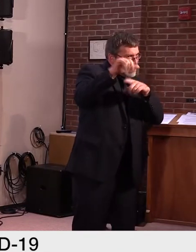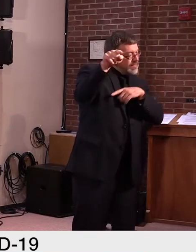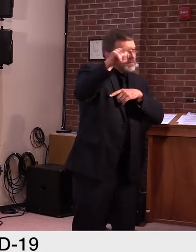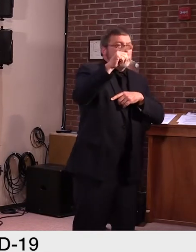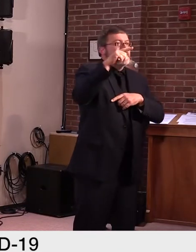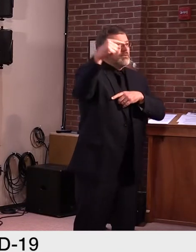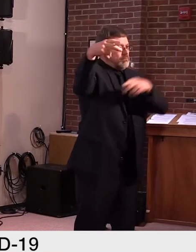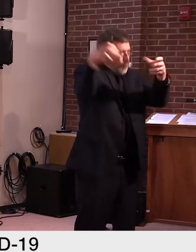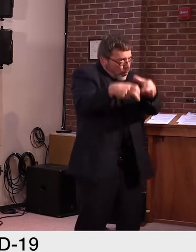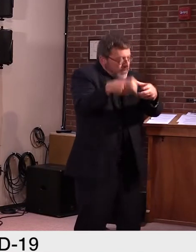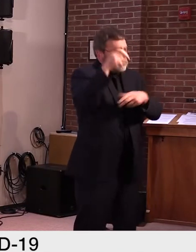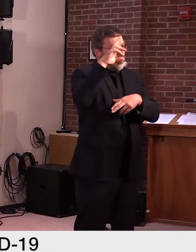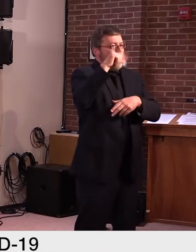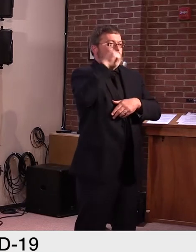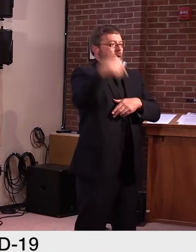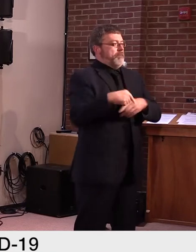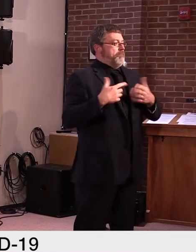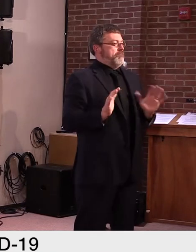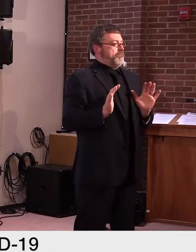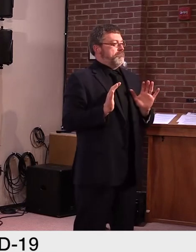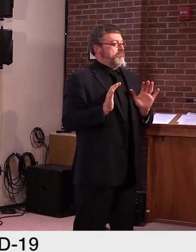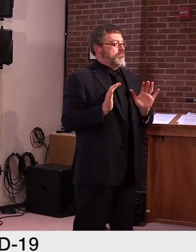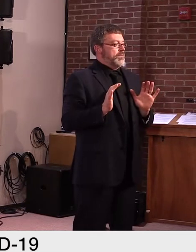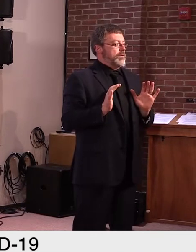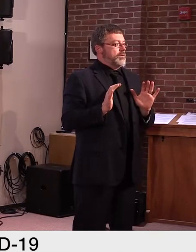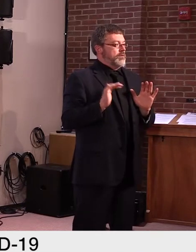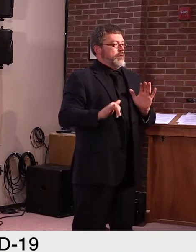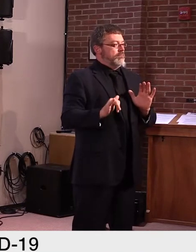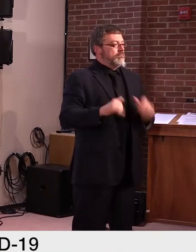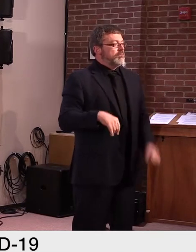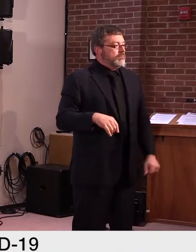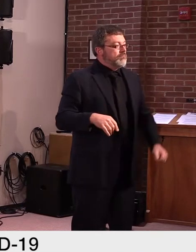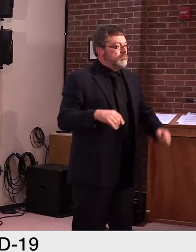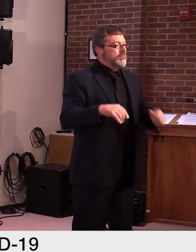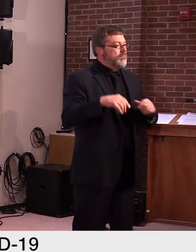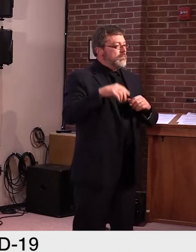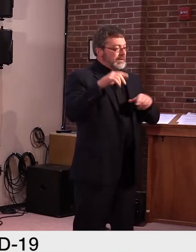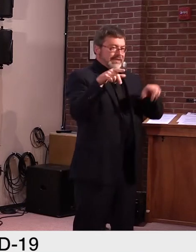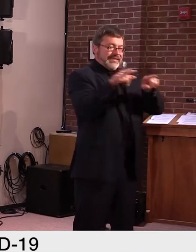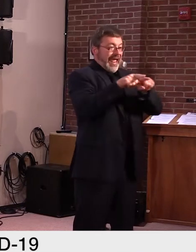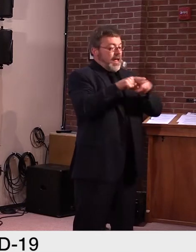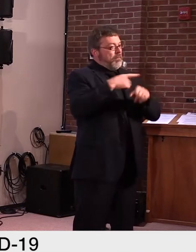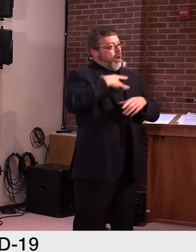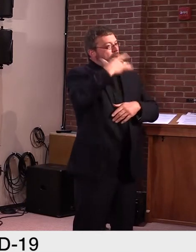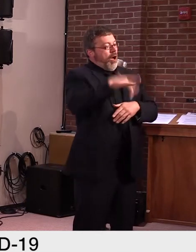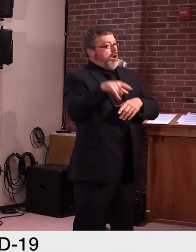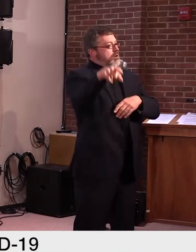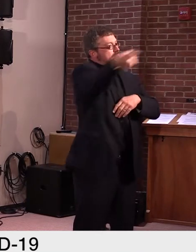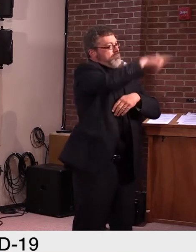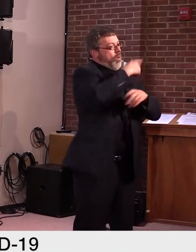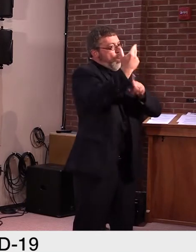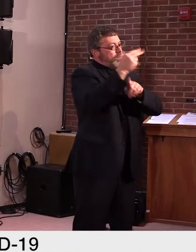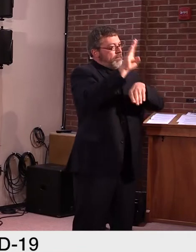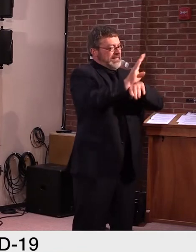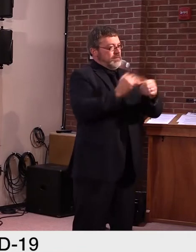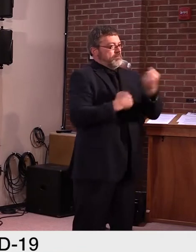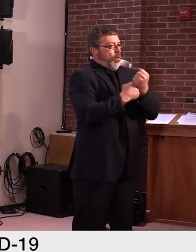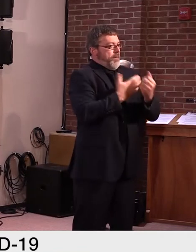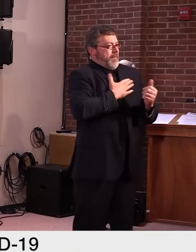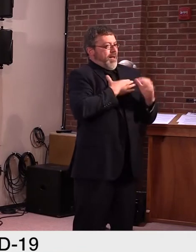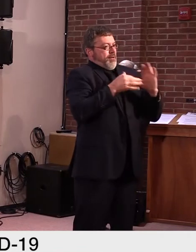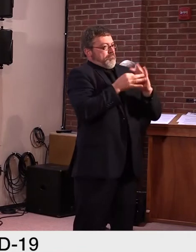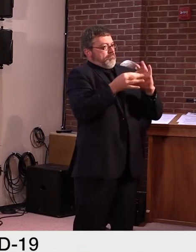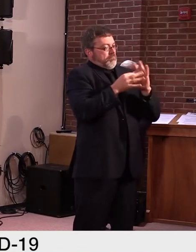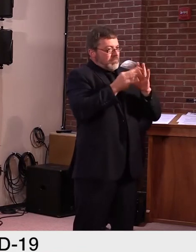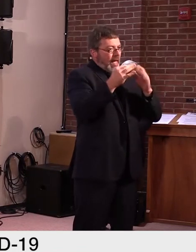make it easier for travelers to comply and lodging facilities to help them do so, we're also moving our travel map update and modeling presentations